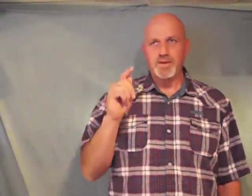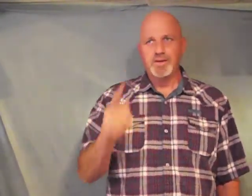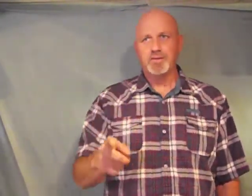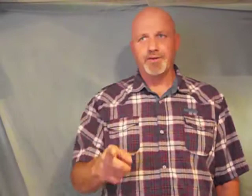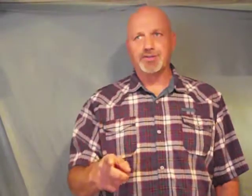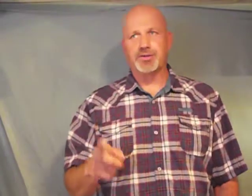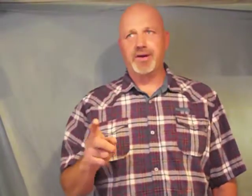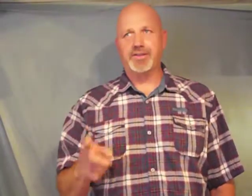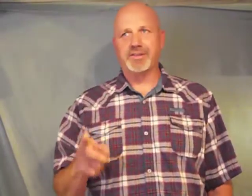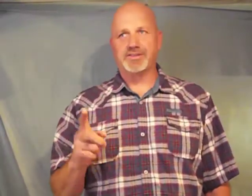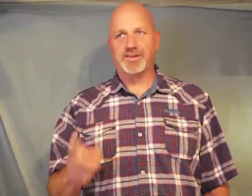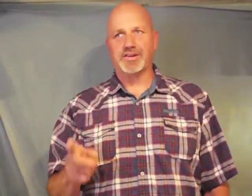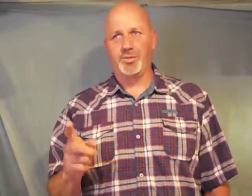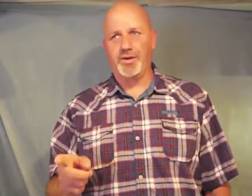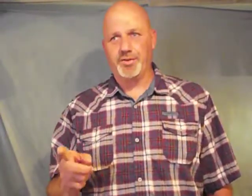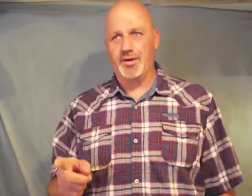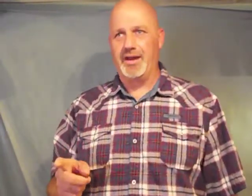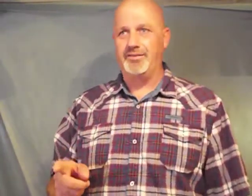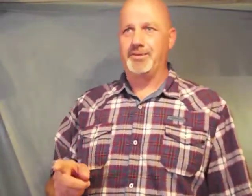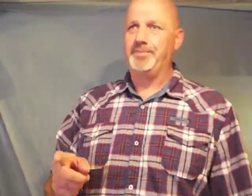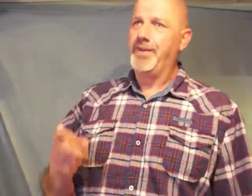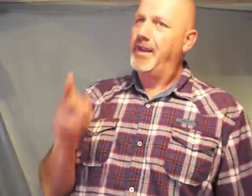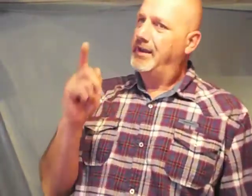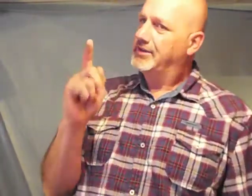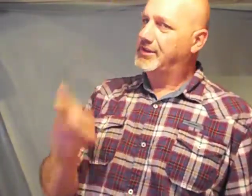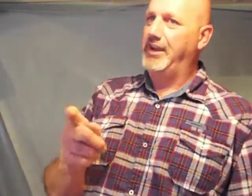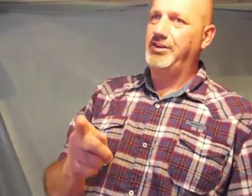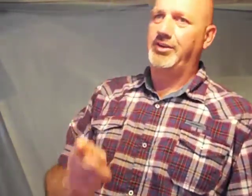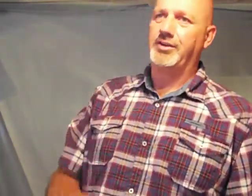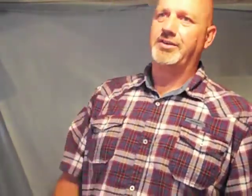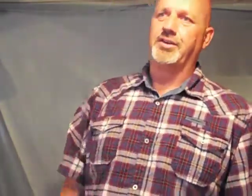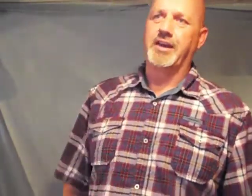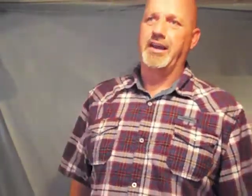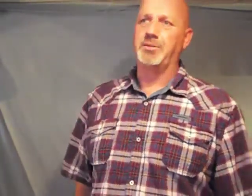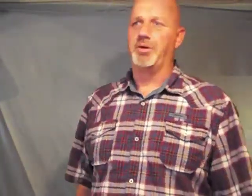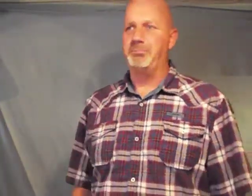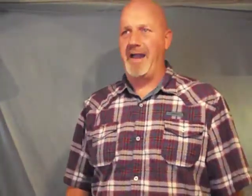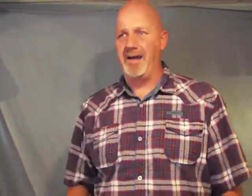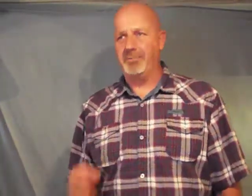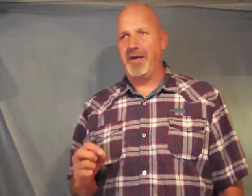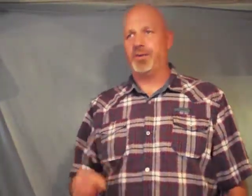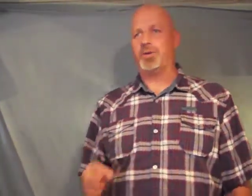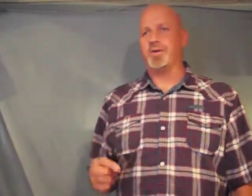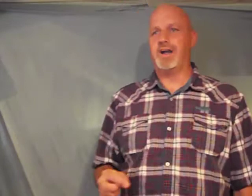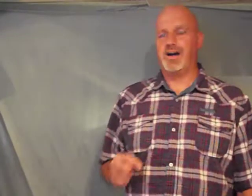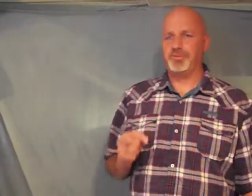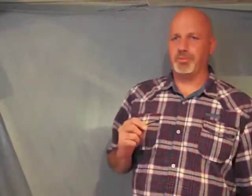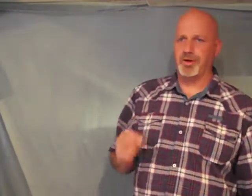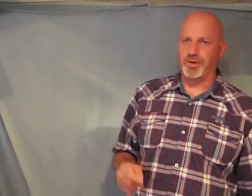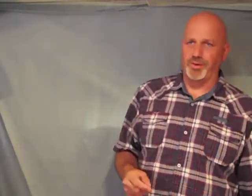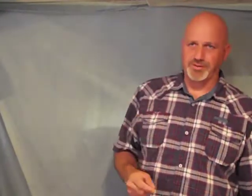1st Corinthians 6 1-11 Satan you and your kingdom are bound by the word of God from our courts